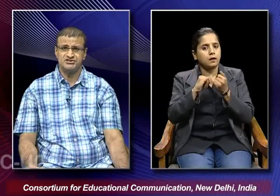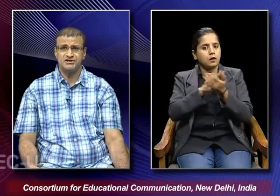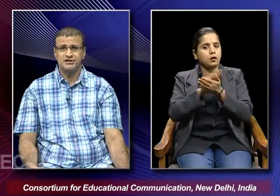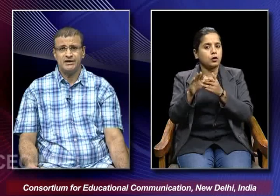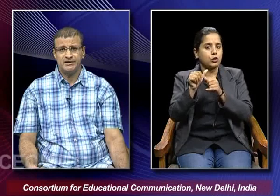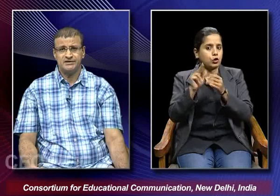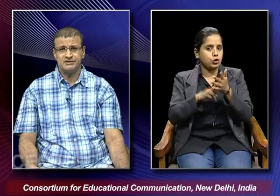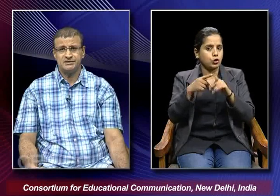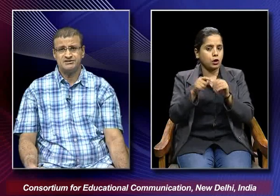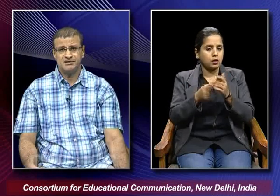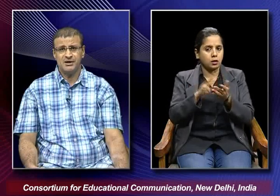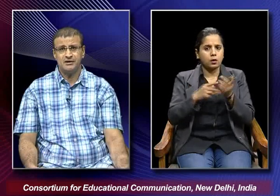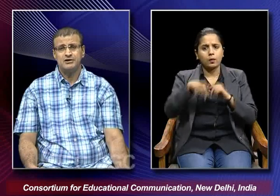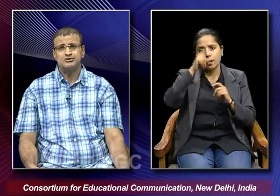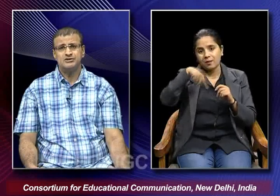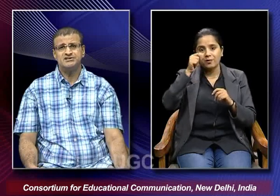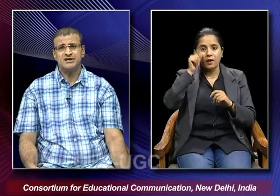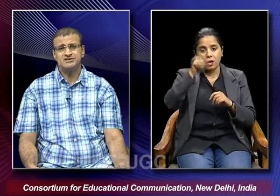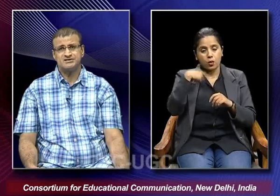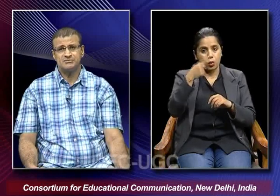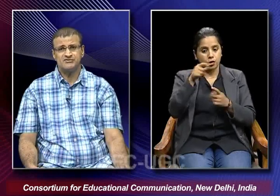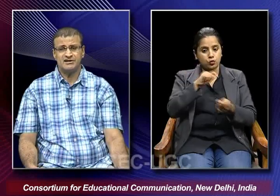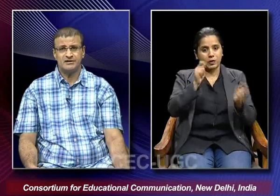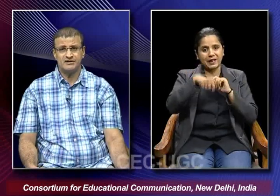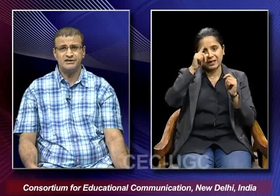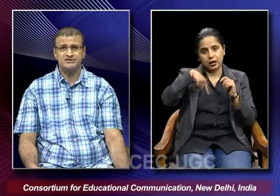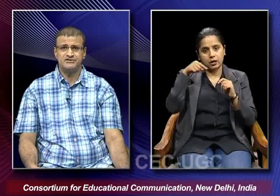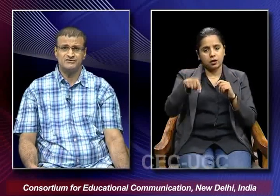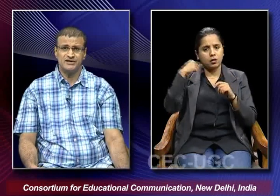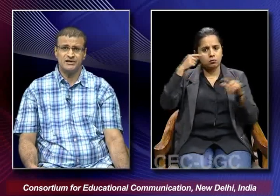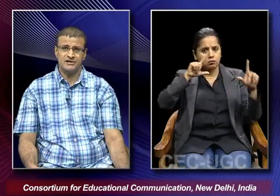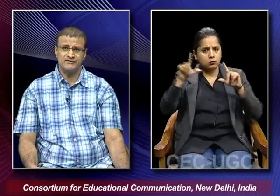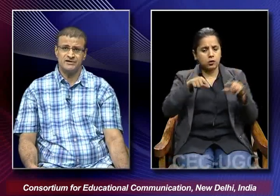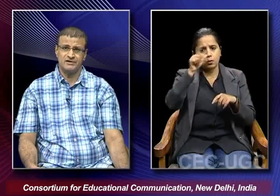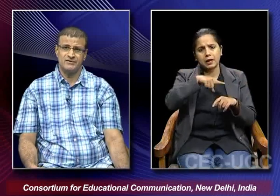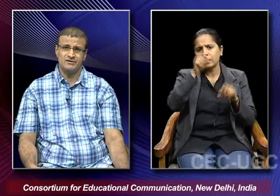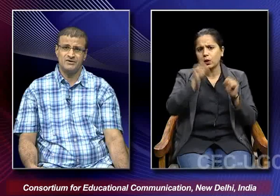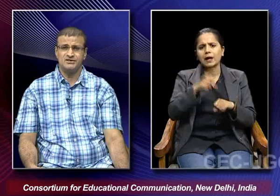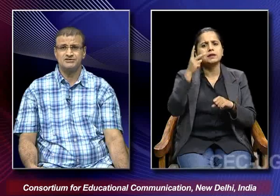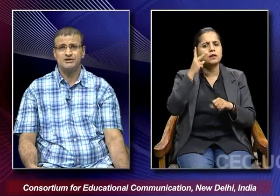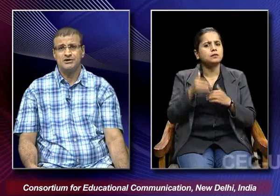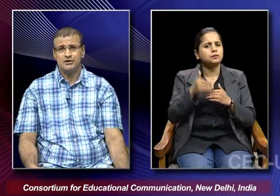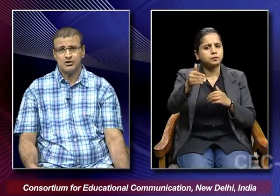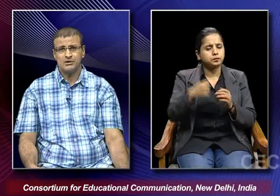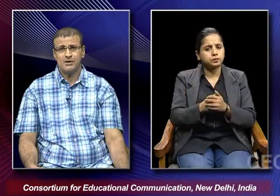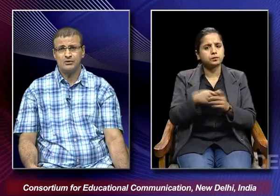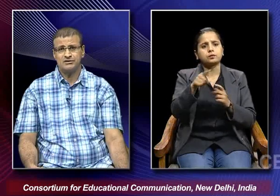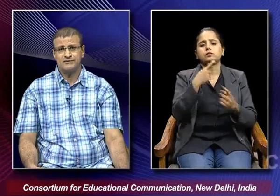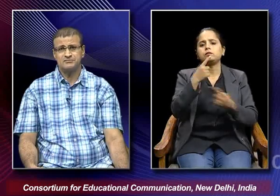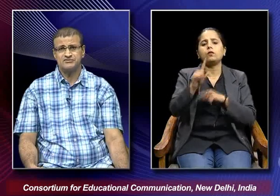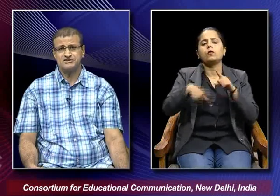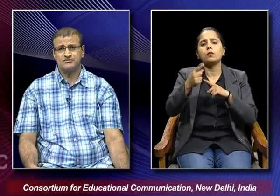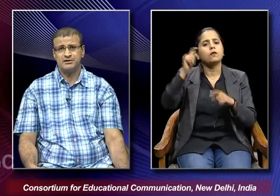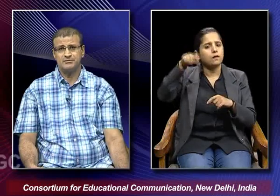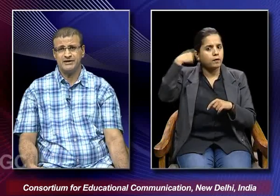changed indian cinema so these are some of the readings which one can refer when one is talking about the